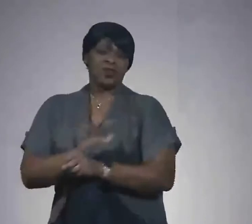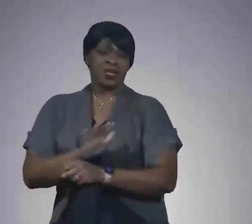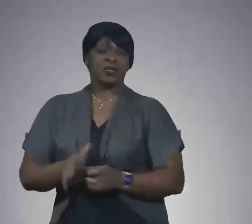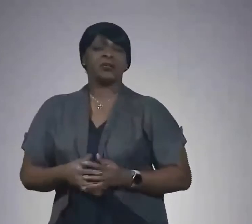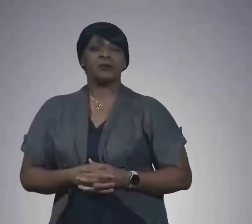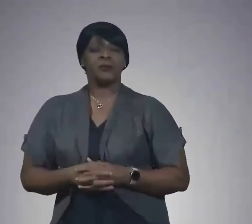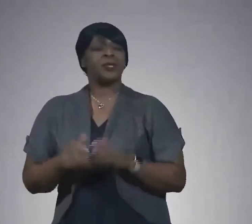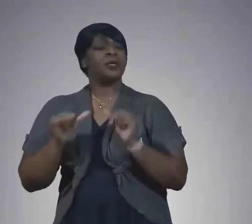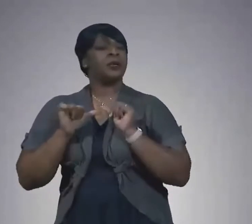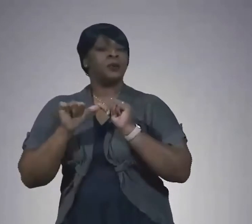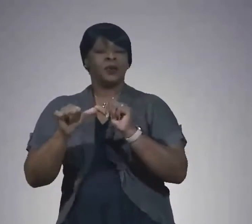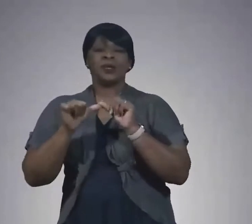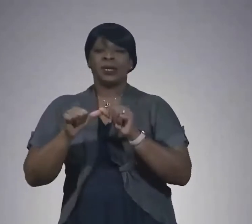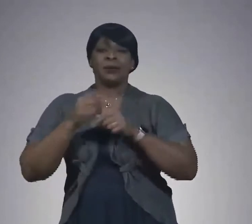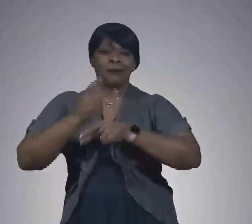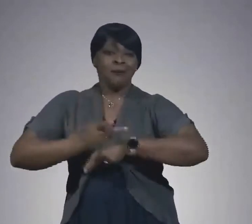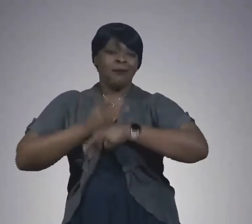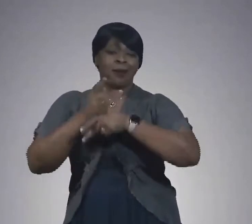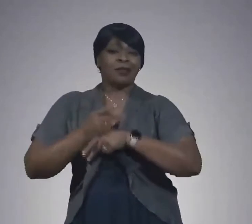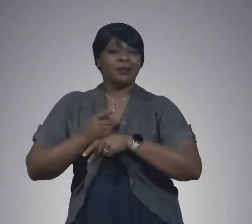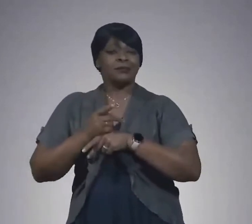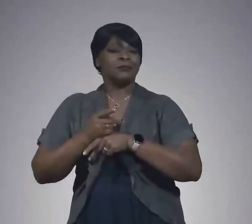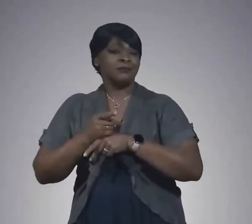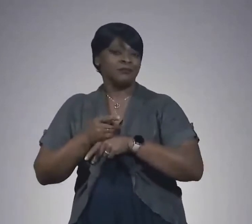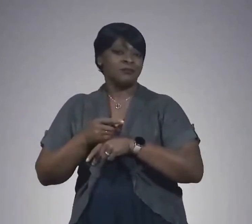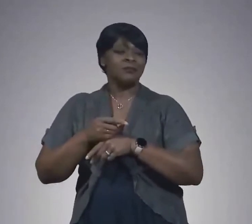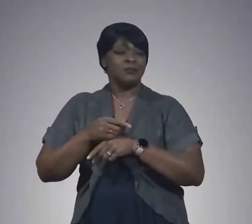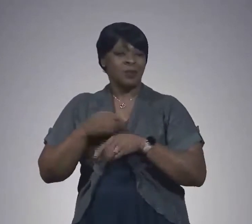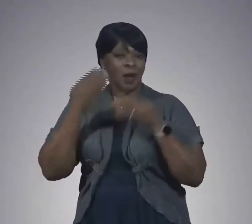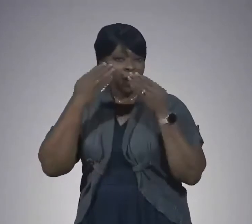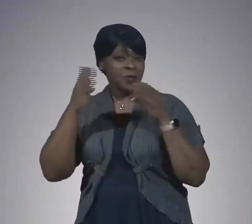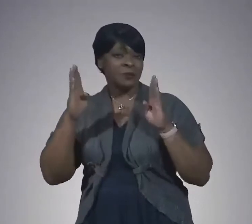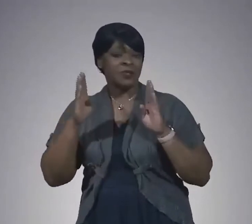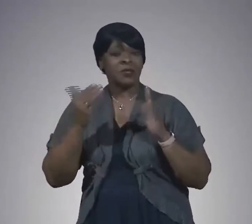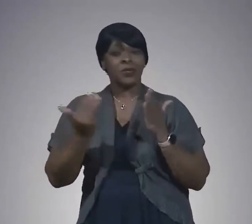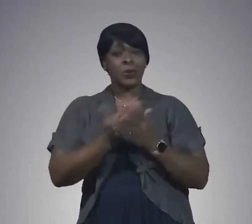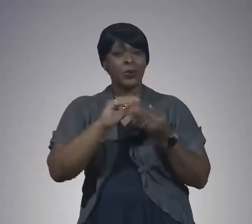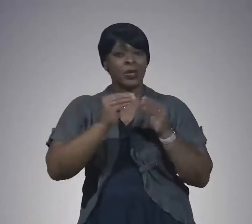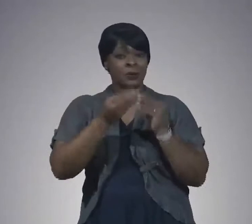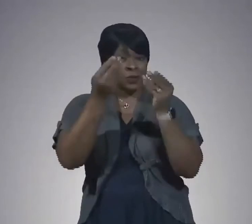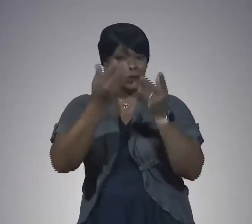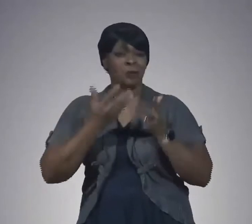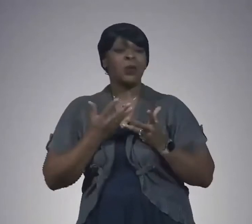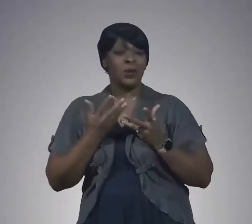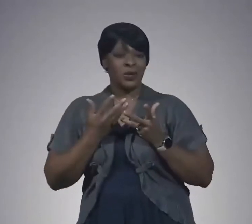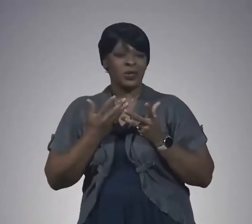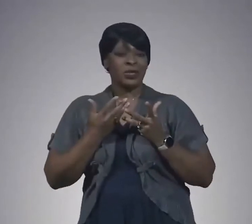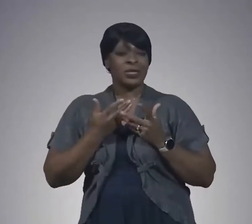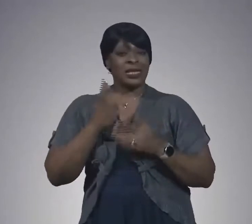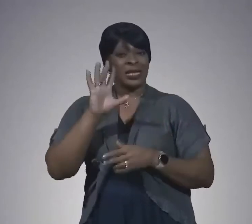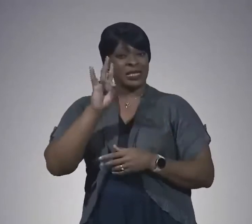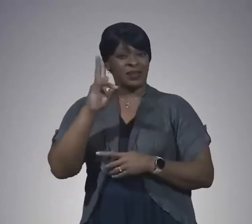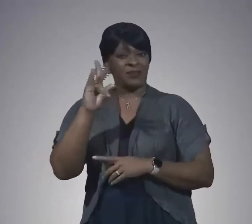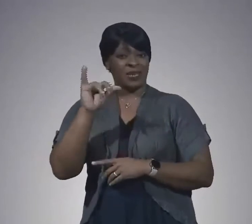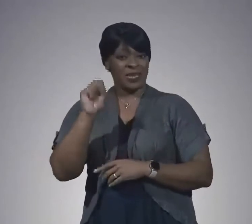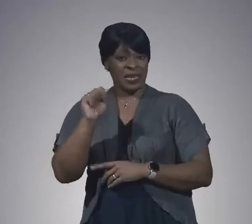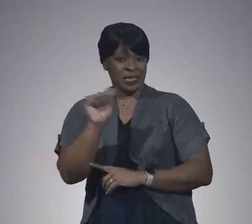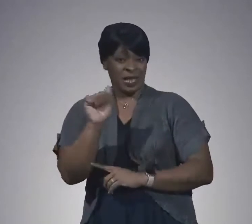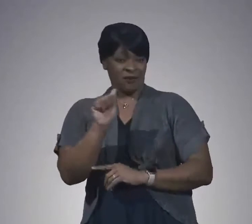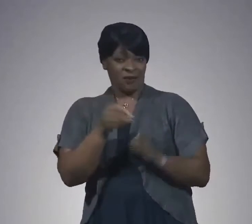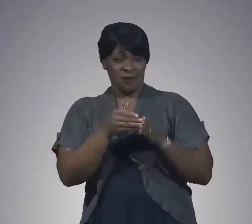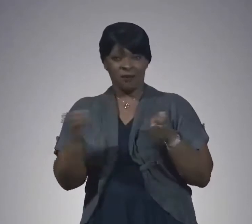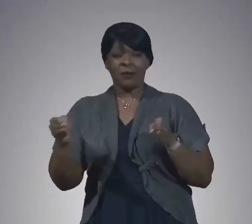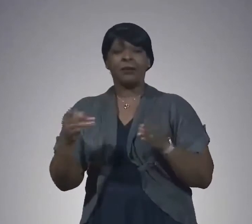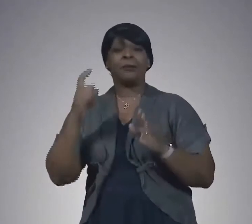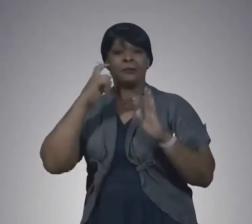We continue to be cautiously optimistic as the number of new cases reported and the seven-day average of cases per day has